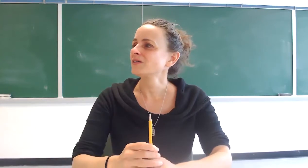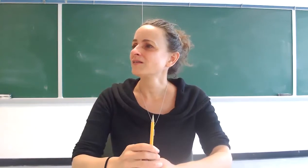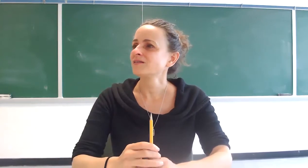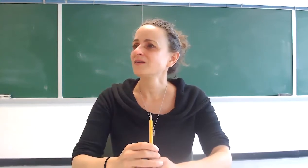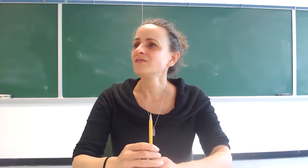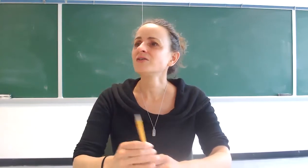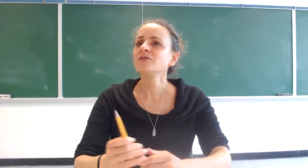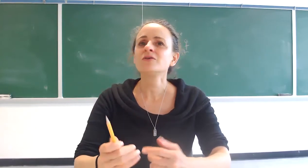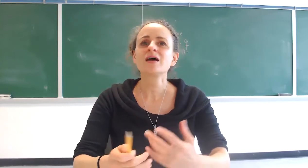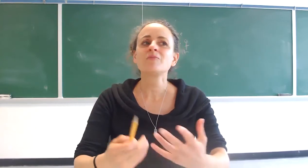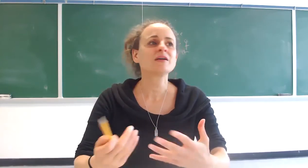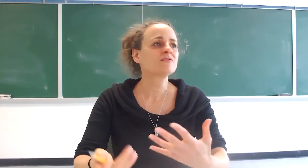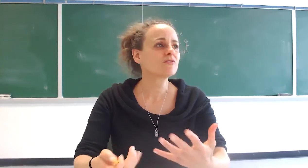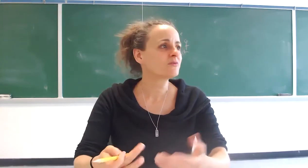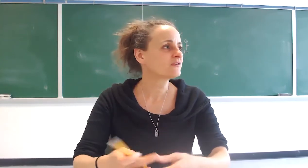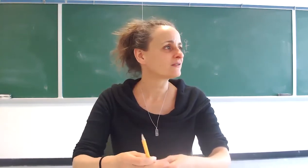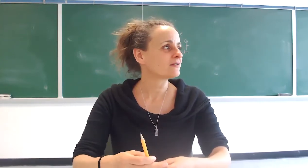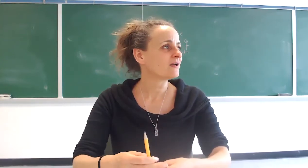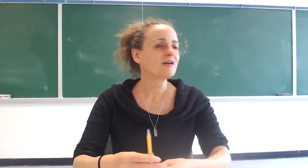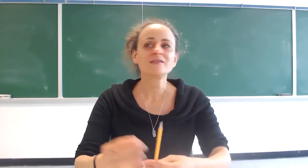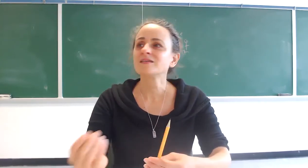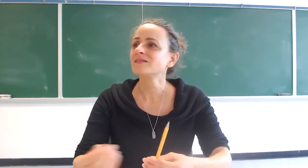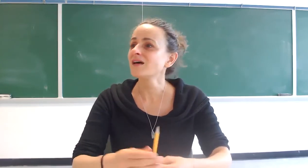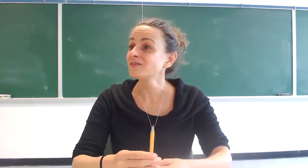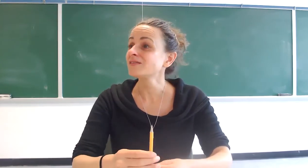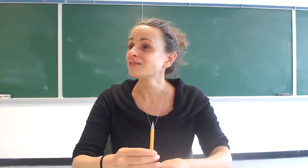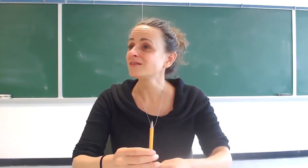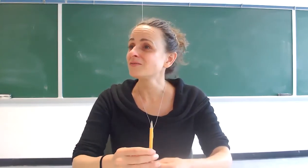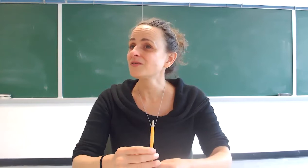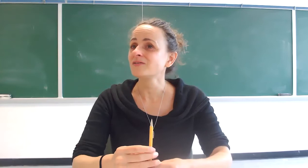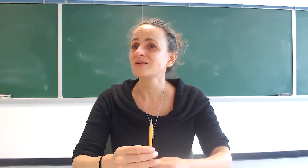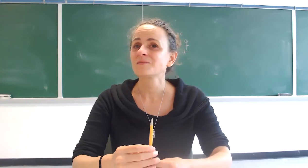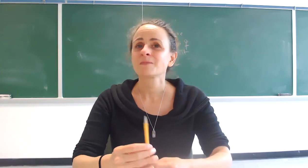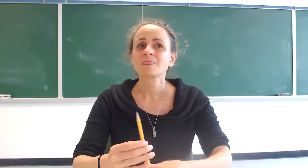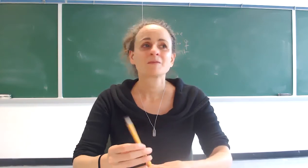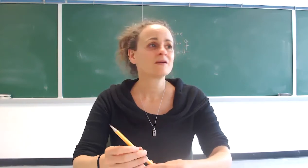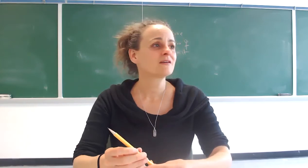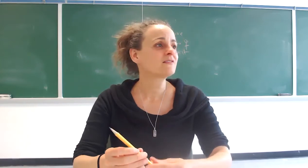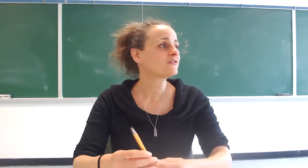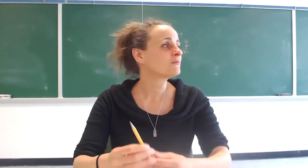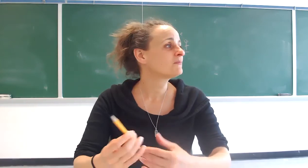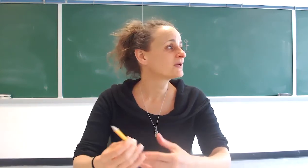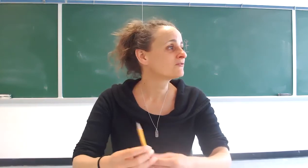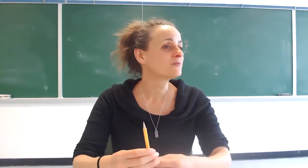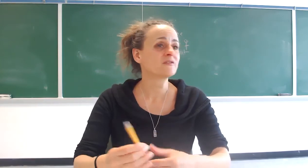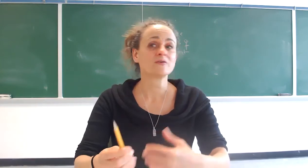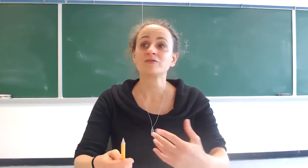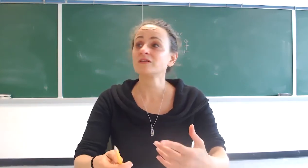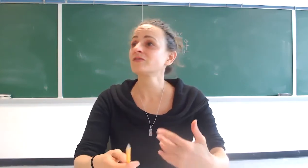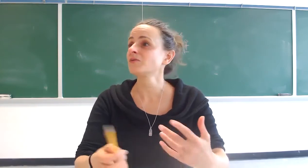even you are now begging for mercy has this have they succeeded what do you think in the case of someone begging for mercy or in the face of someone